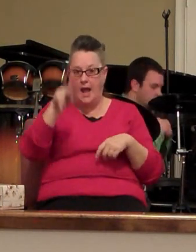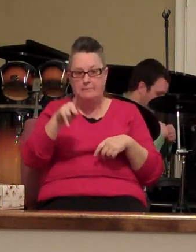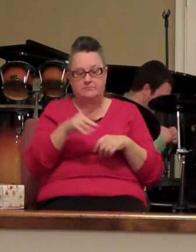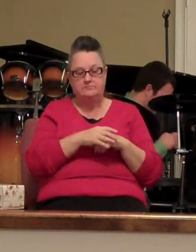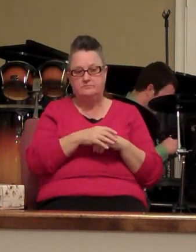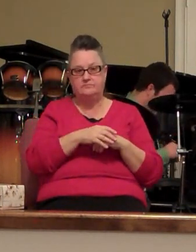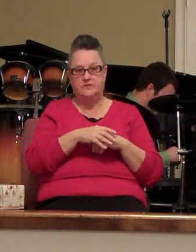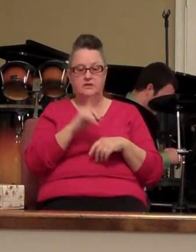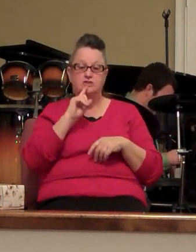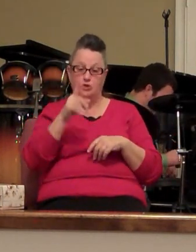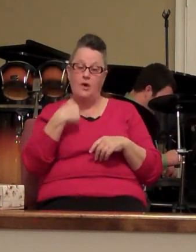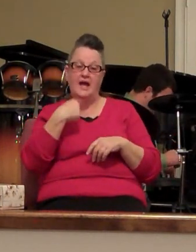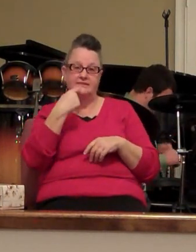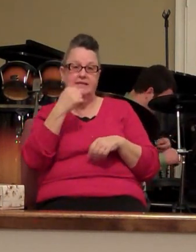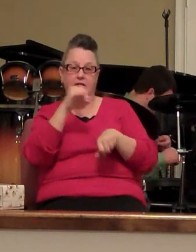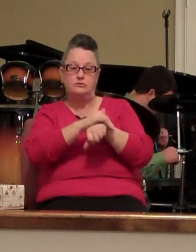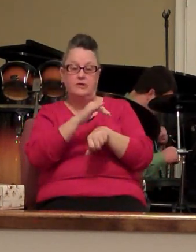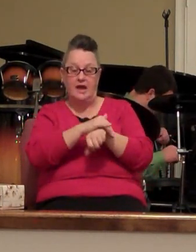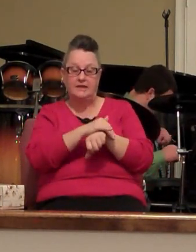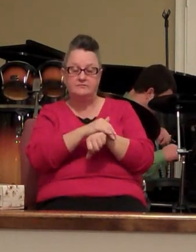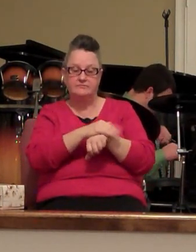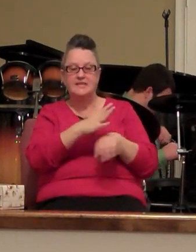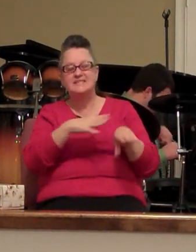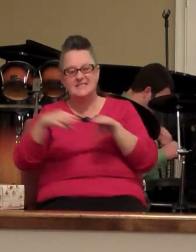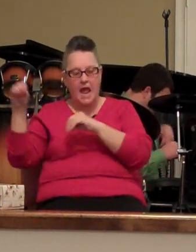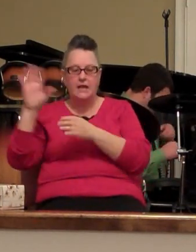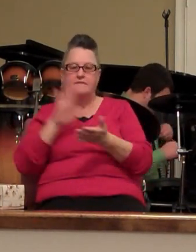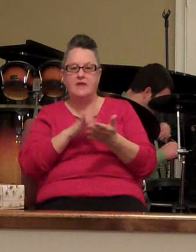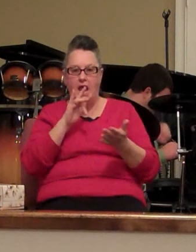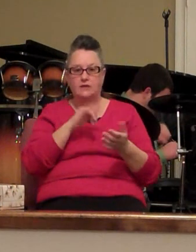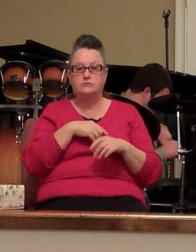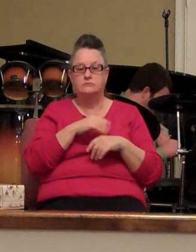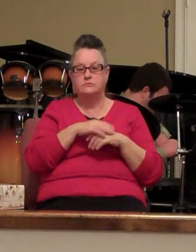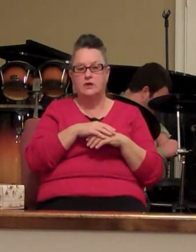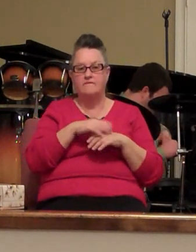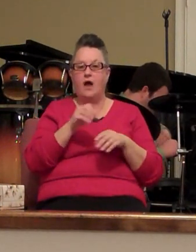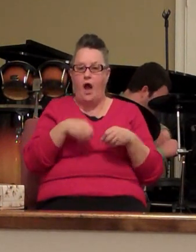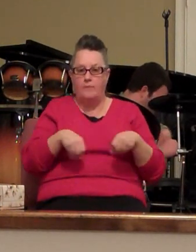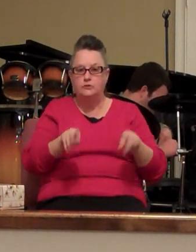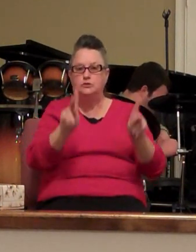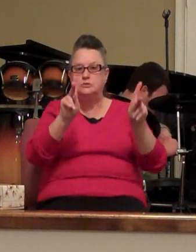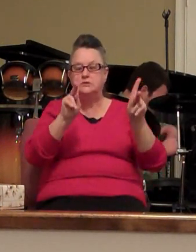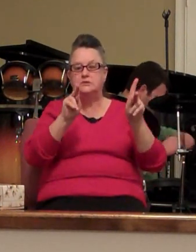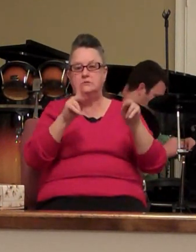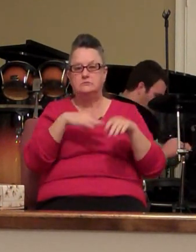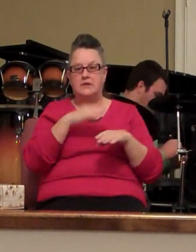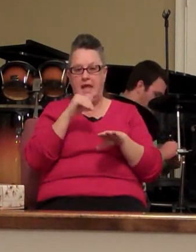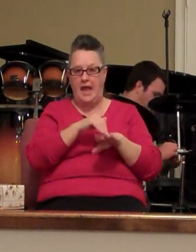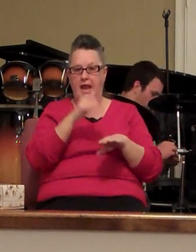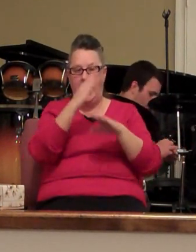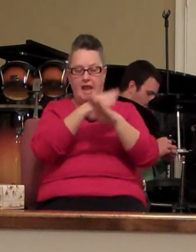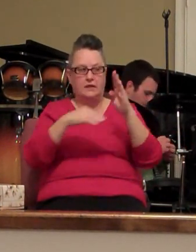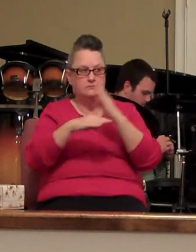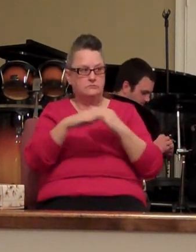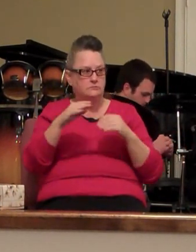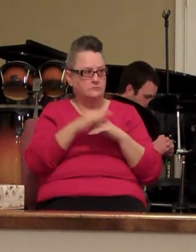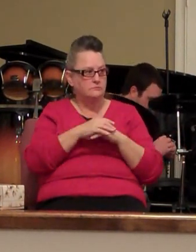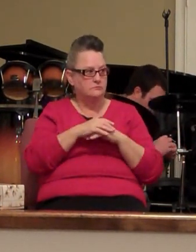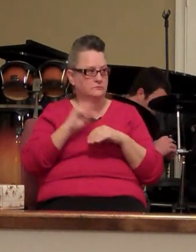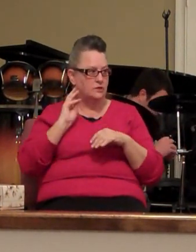so I say tonight take advantage of the opportunity at hand we still have time